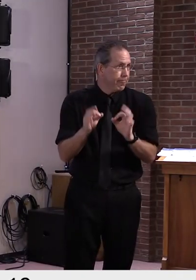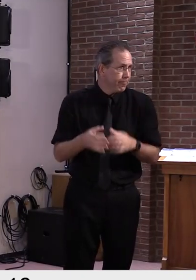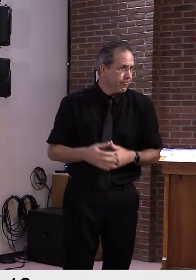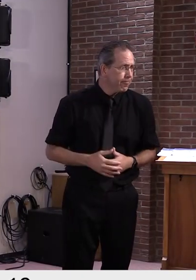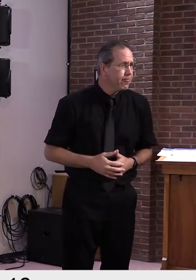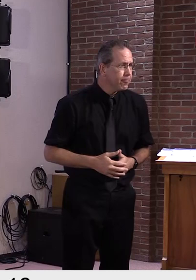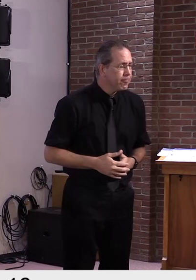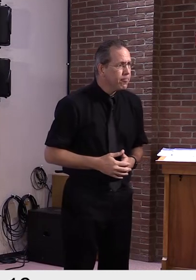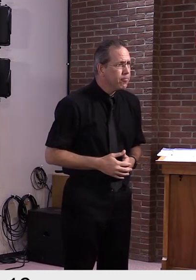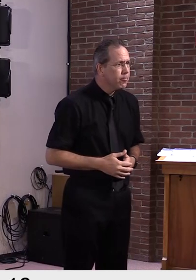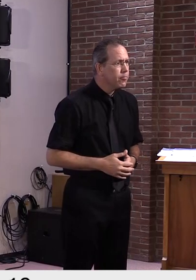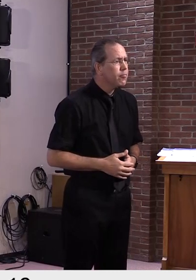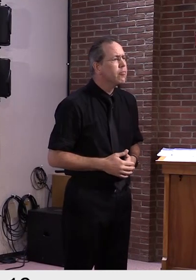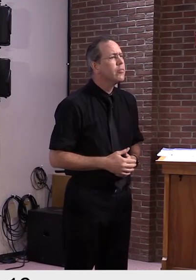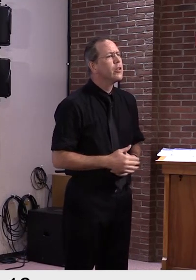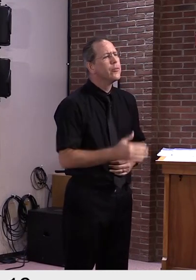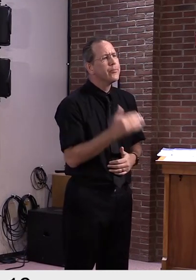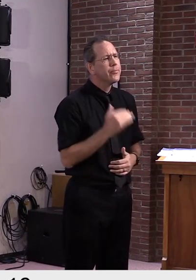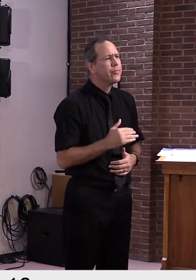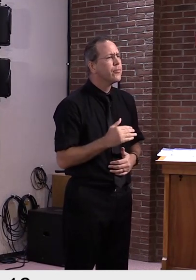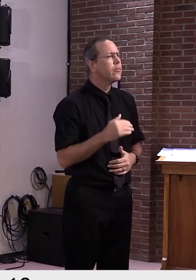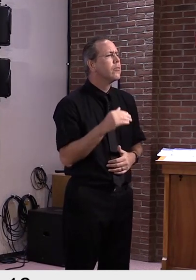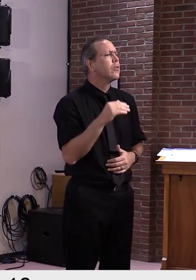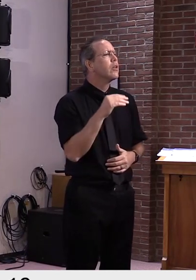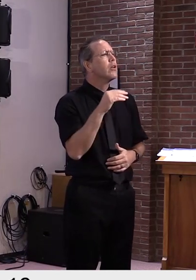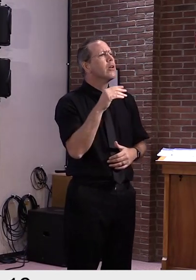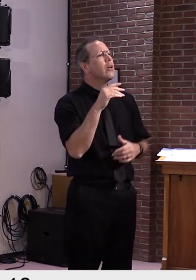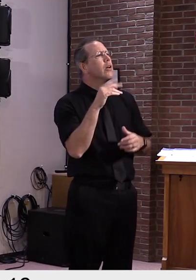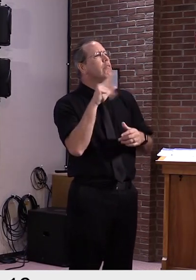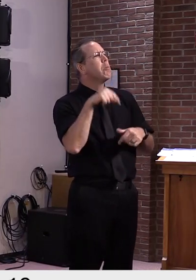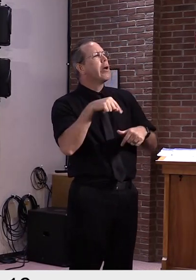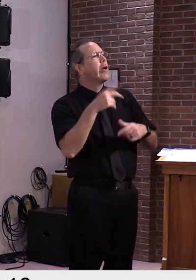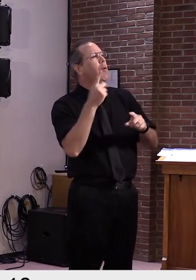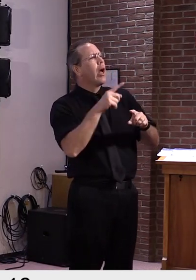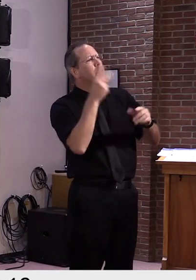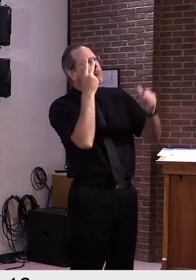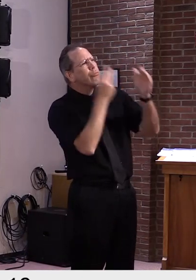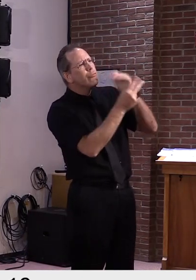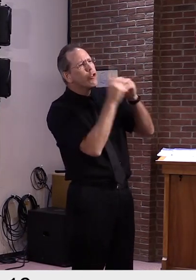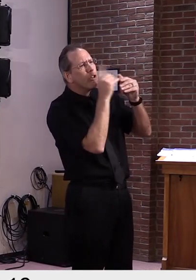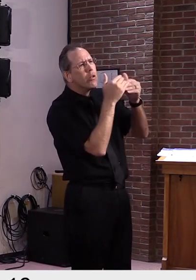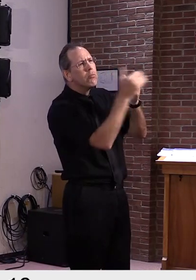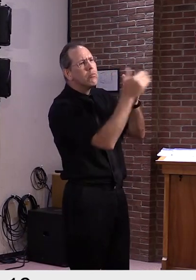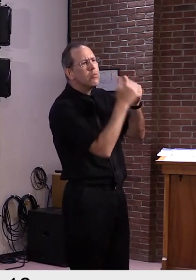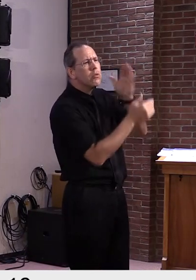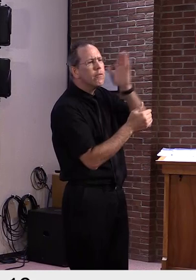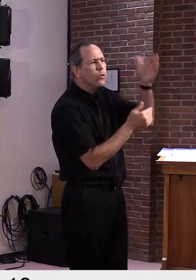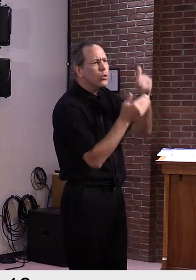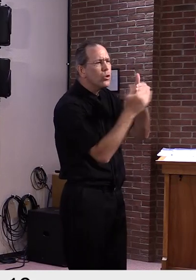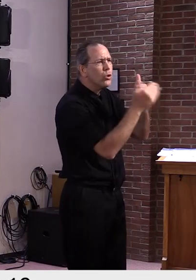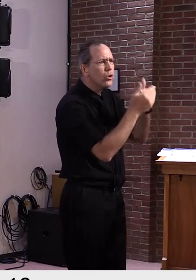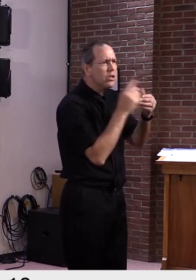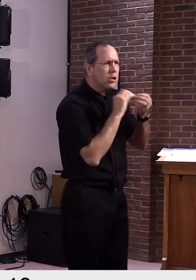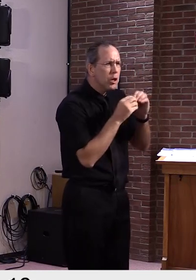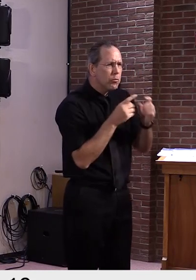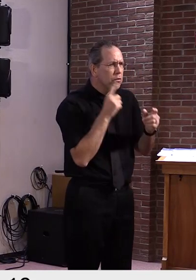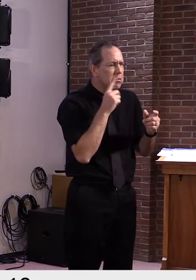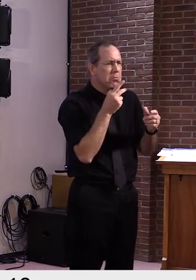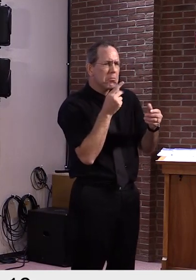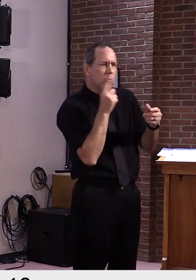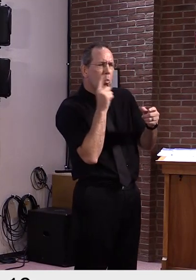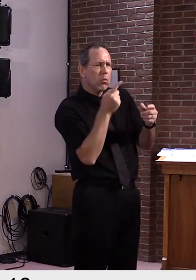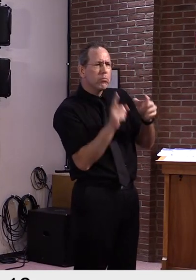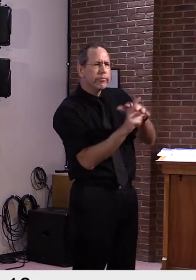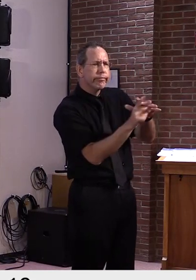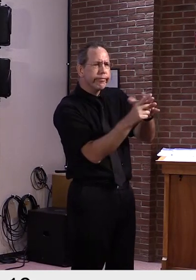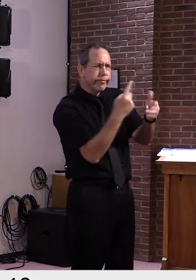we can see that our model is predicting a very slight uptick in cases over the next few weeks. However, I do want to emphasize